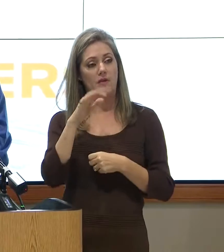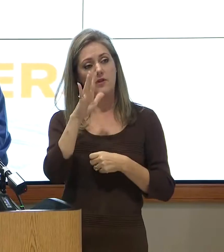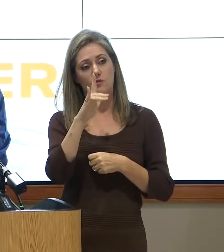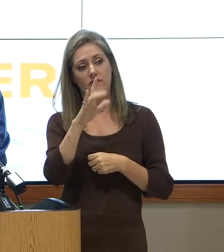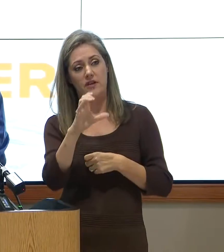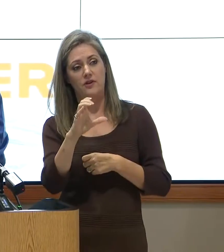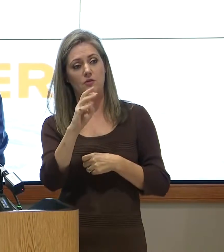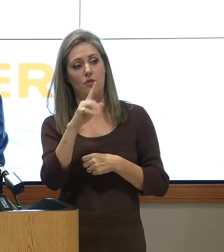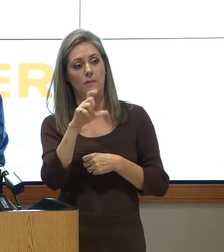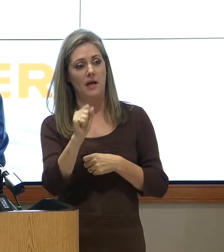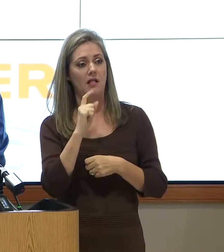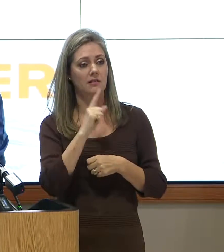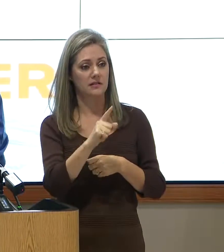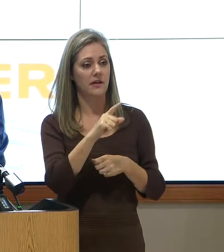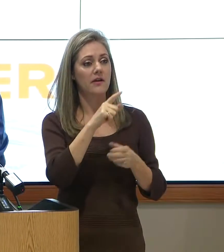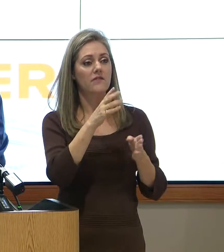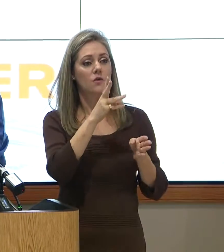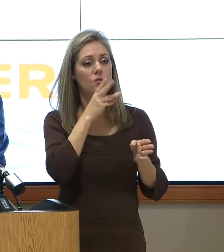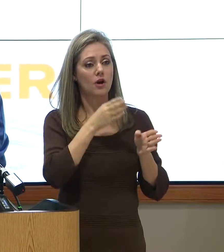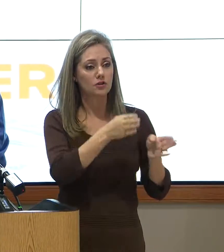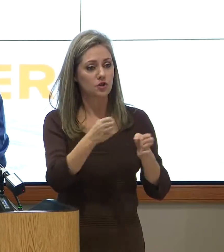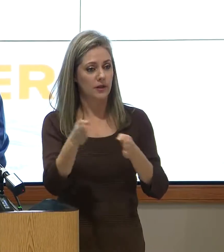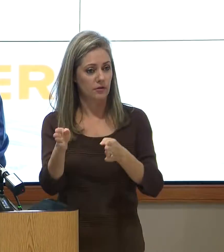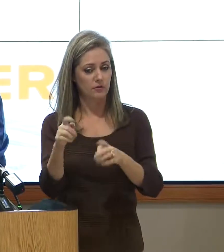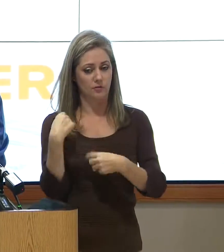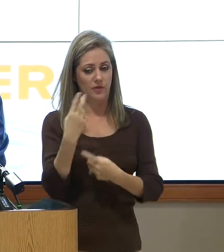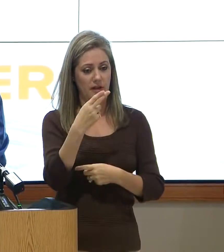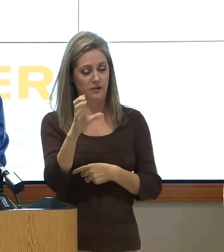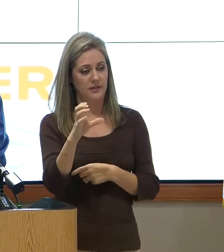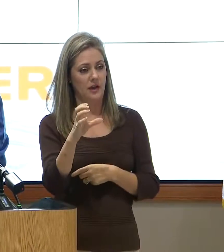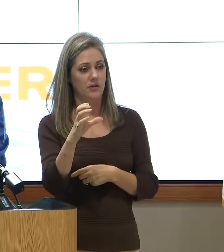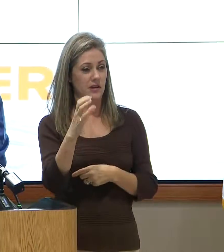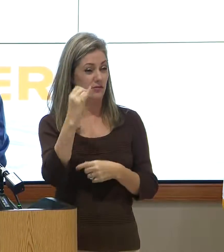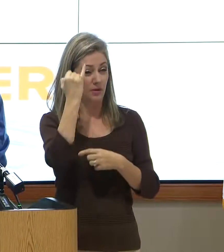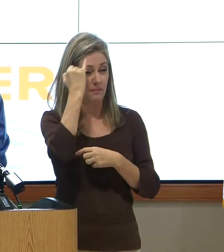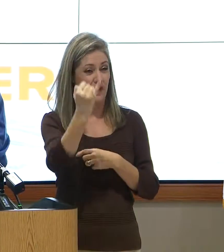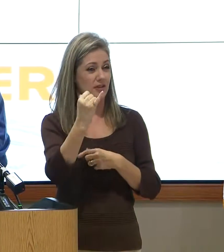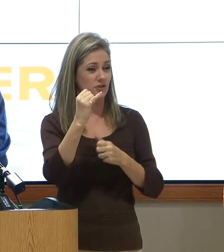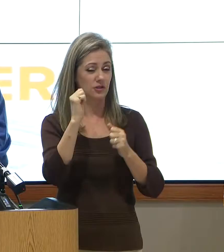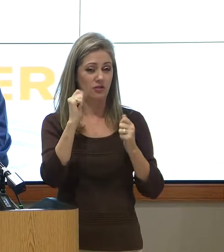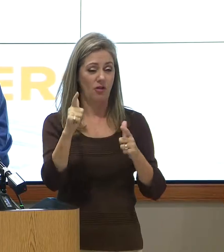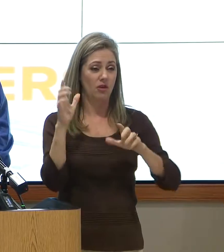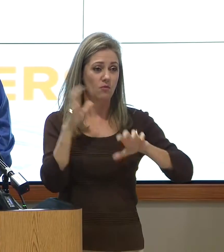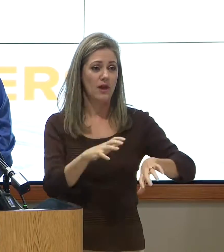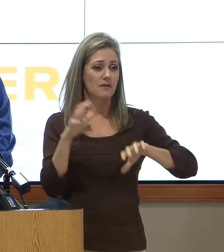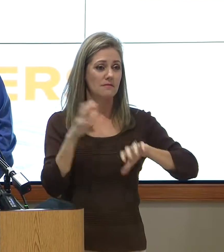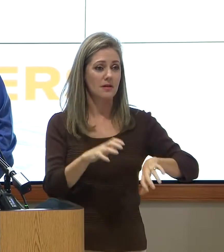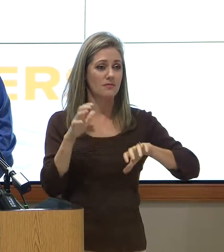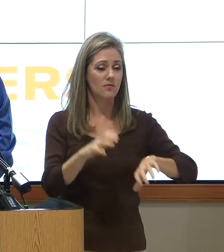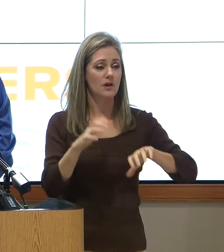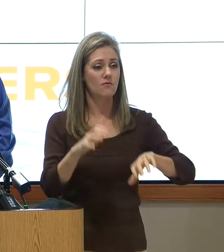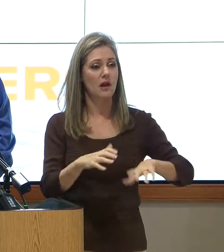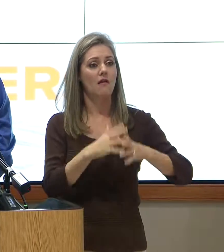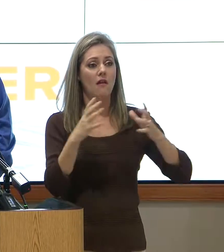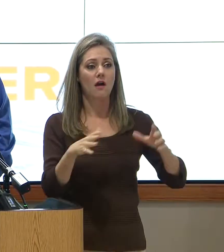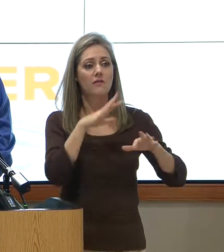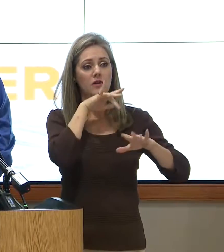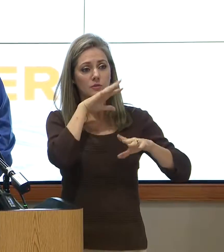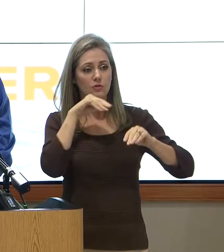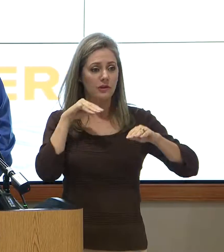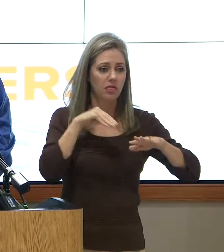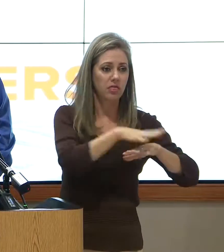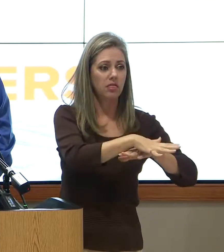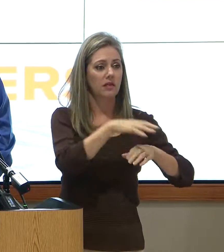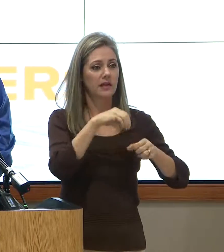channels within Harris County. And as one might imagine, with the rainfall that we experienced during Hurricane Harvey, we got a lot of debris washed into our